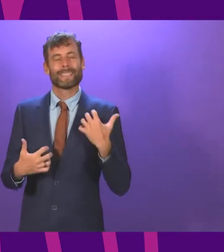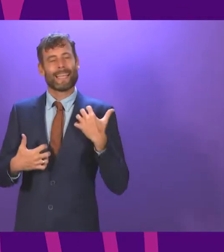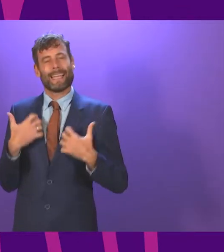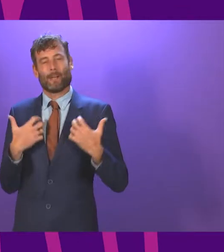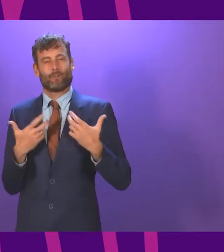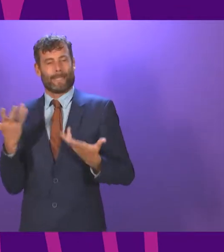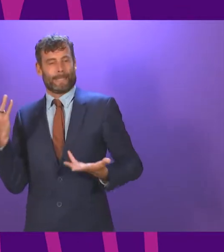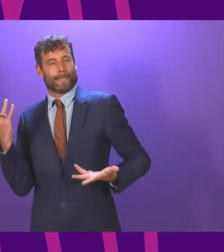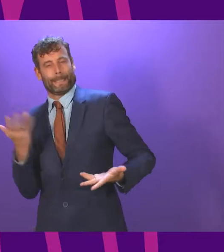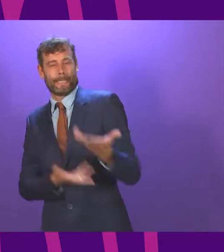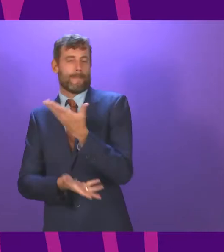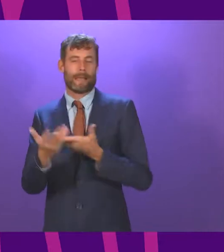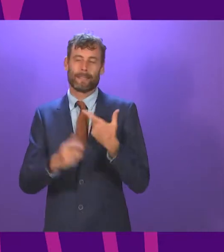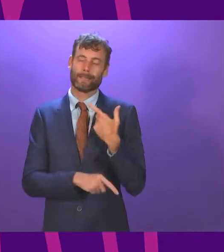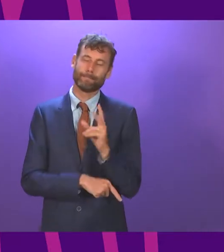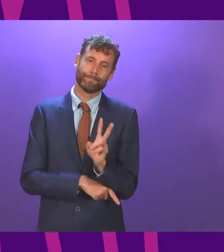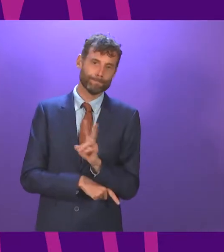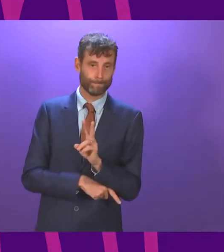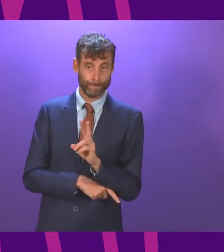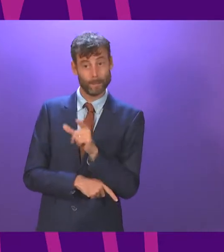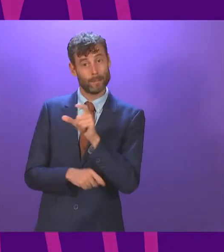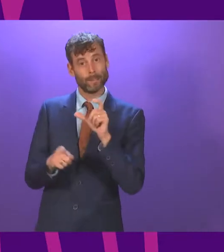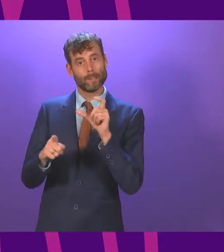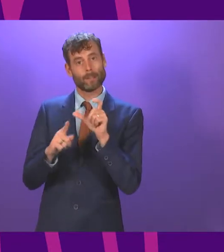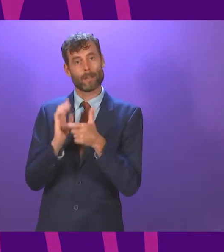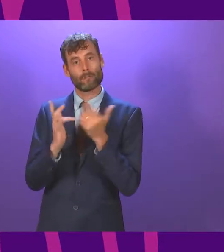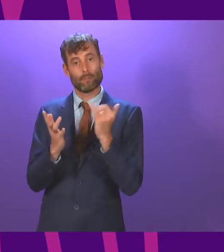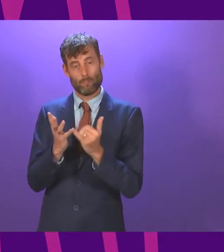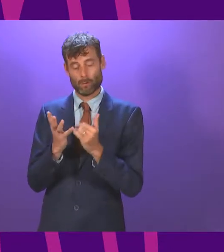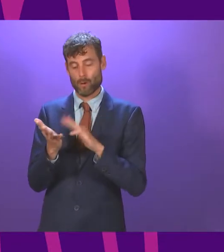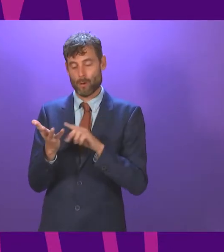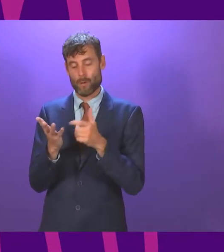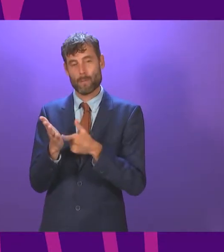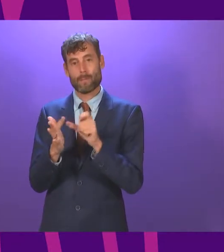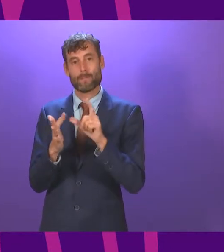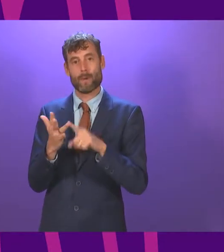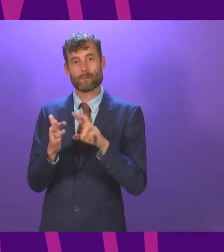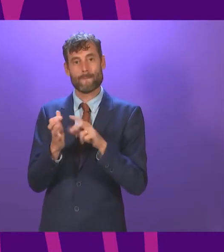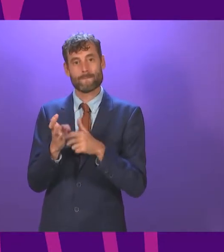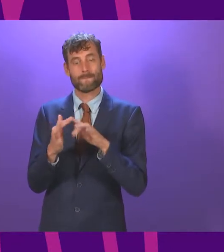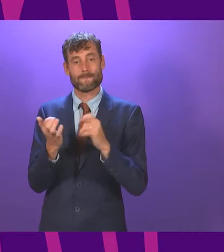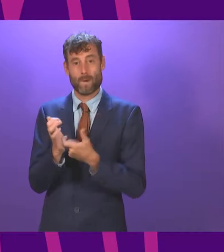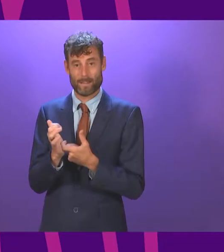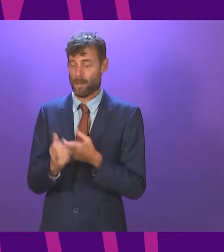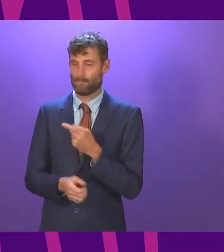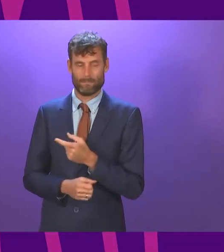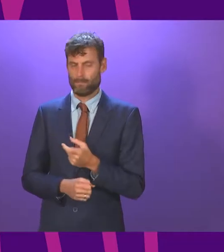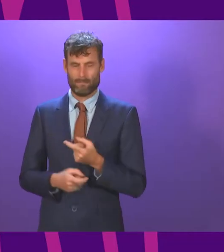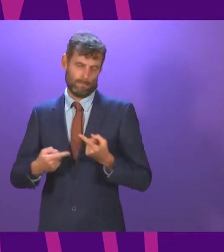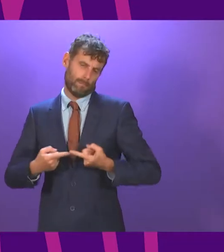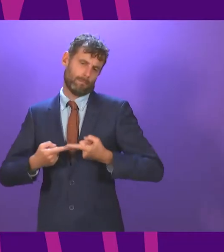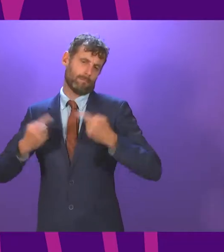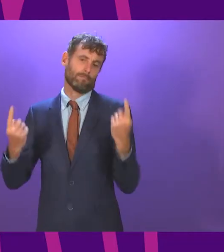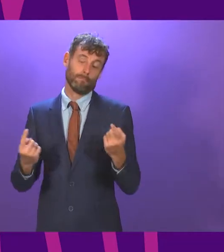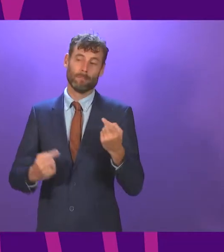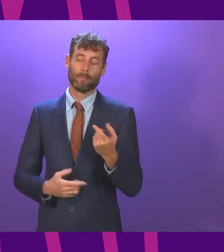debate which Douglas Ross and Murdo Fraser have been on the opposite side of and I'm obviously going